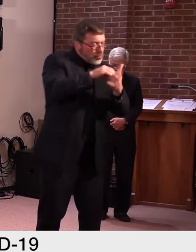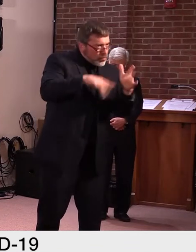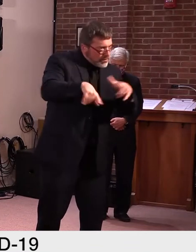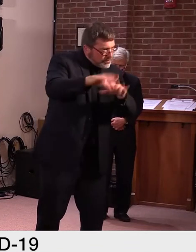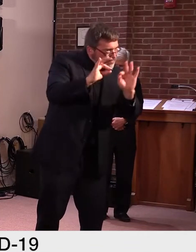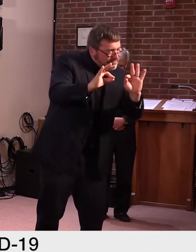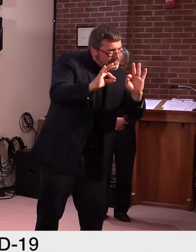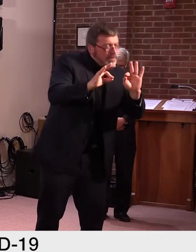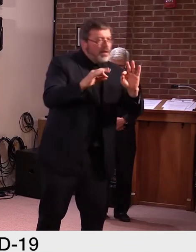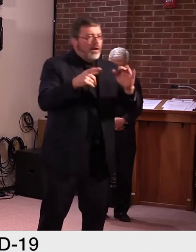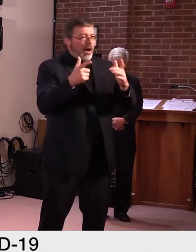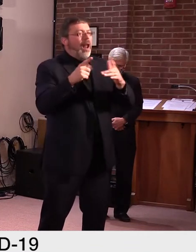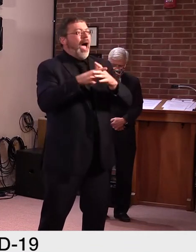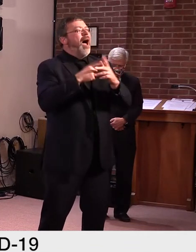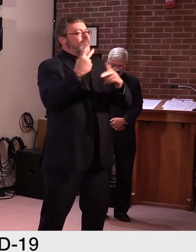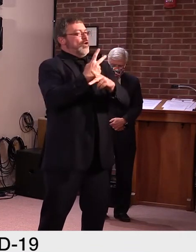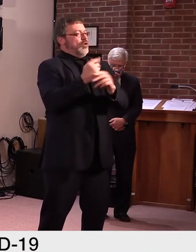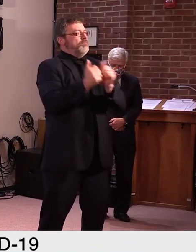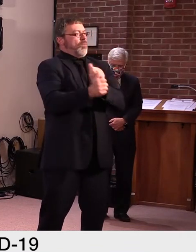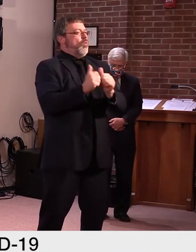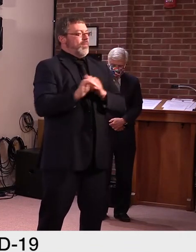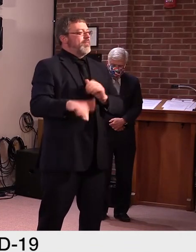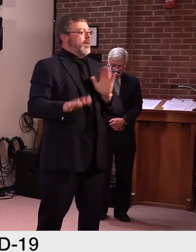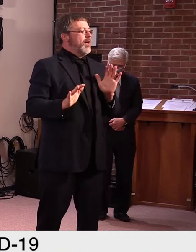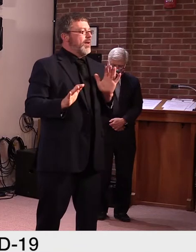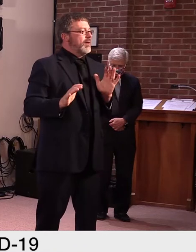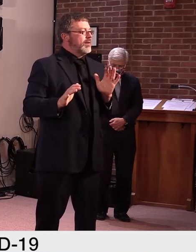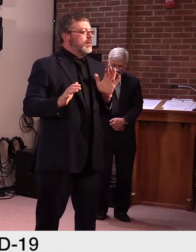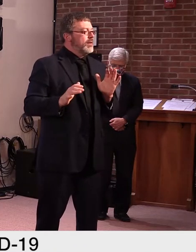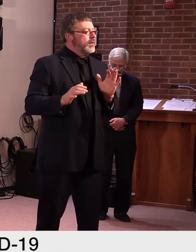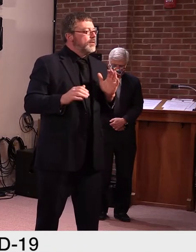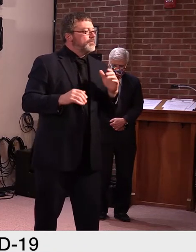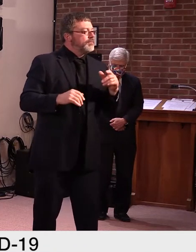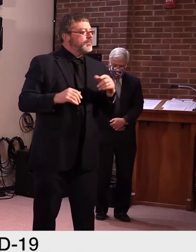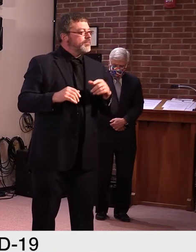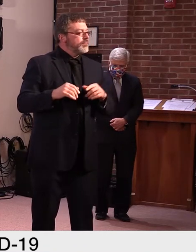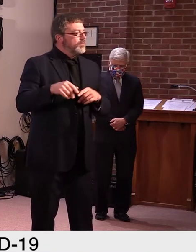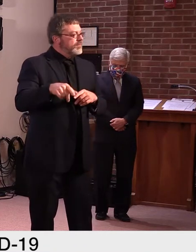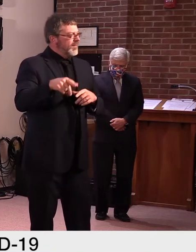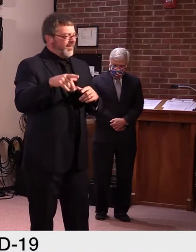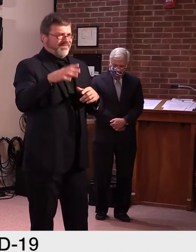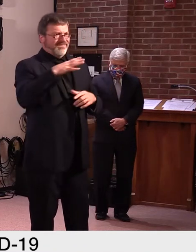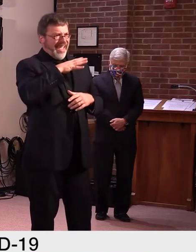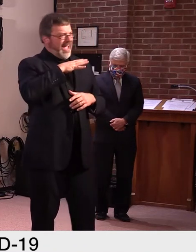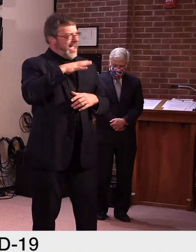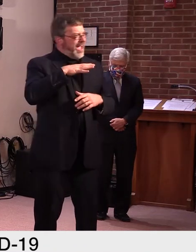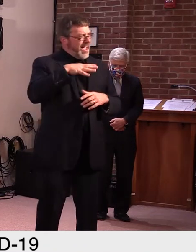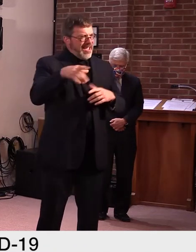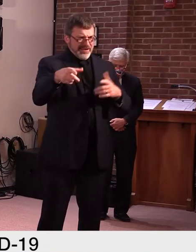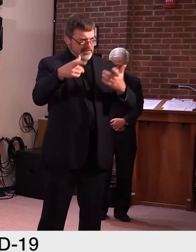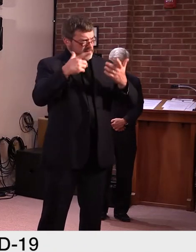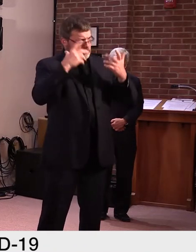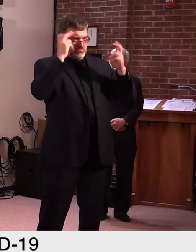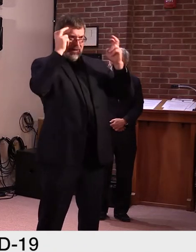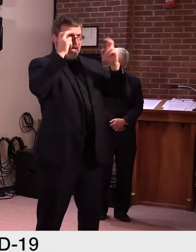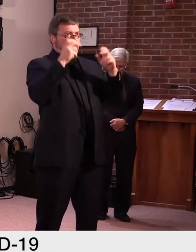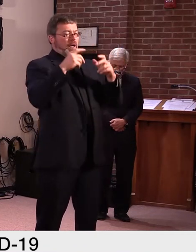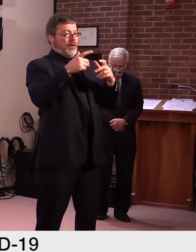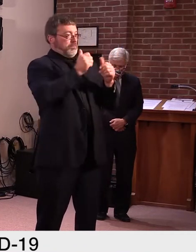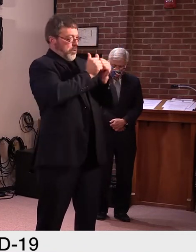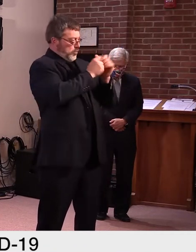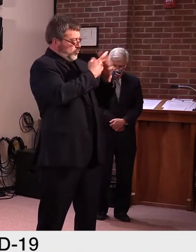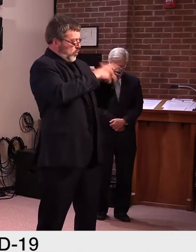districts have interpreted that and actually have scheduled, uh, games to begin next week. Uh, it was not our intention. So it's something we're actively, uh,